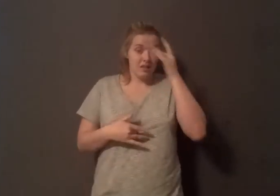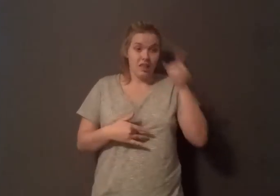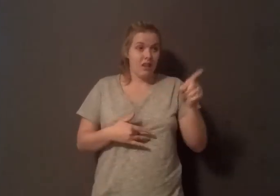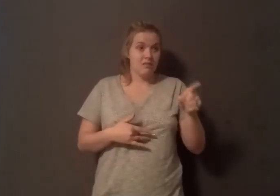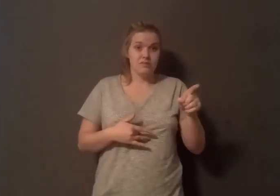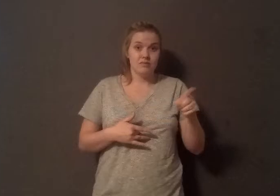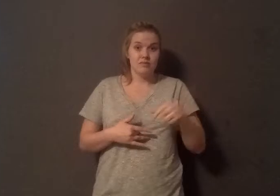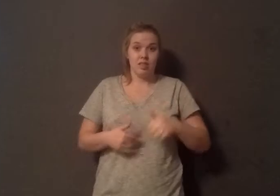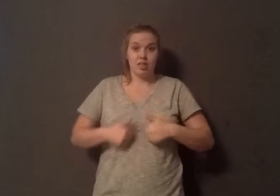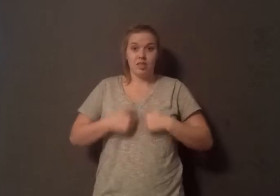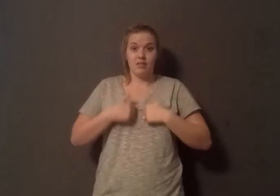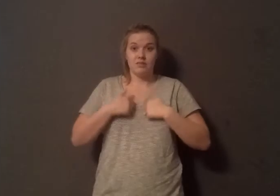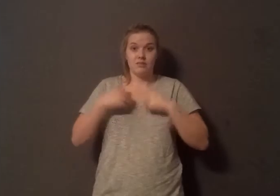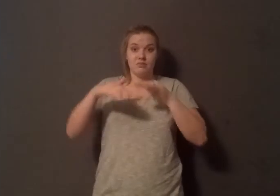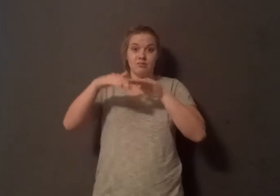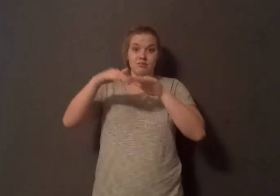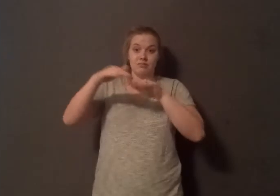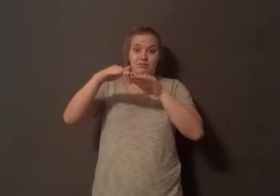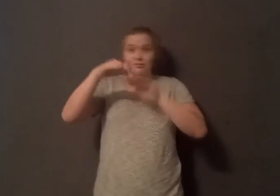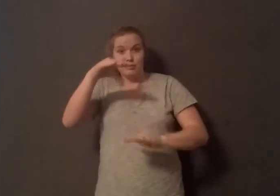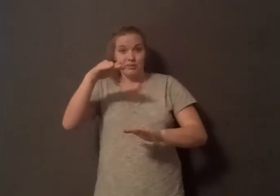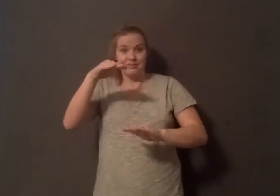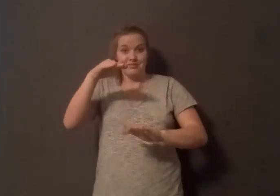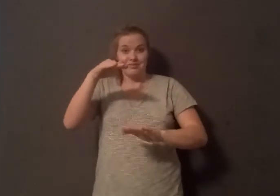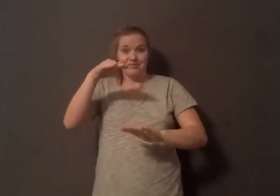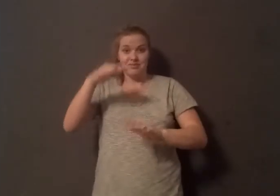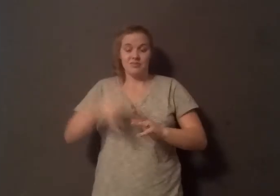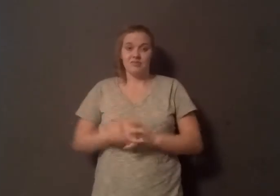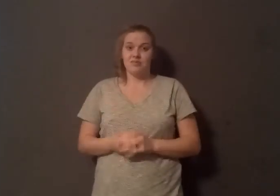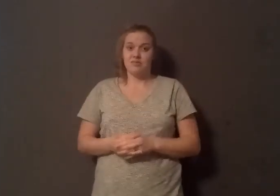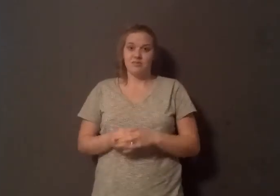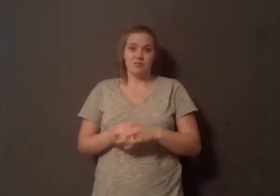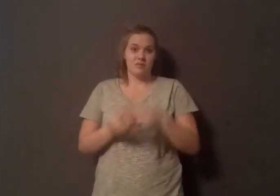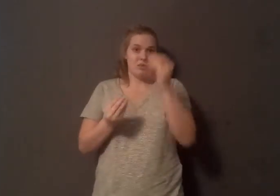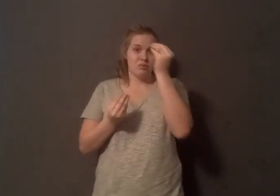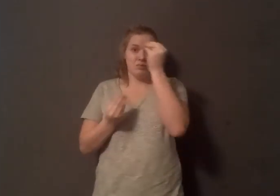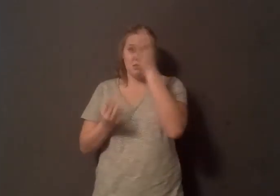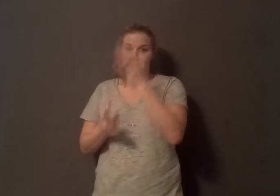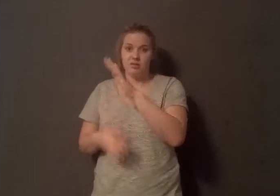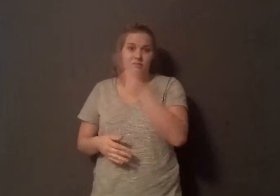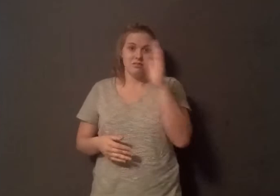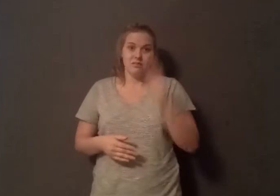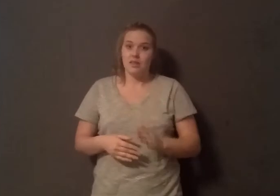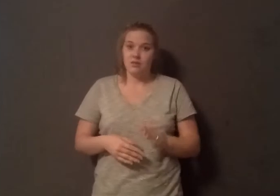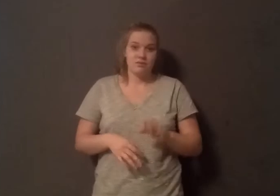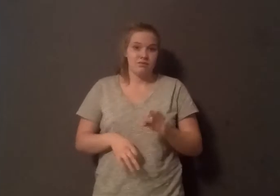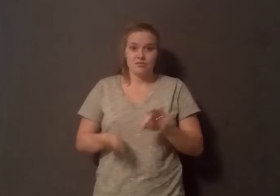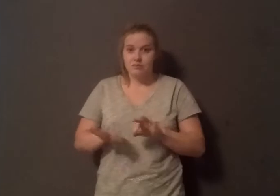and disease that I hadn't ever learned. It felt as if this information had been practically withheld. Processed meat causes cancer. Sugar doesn't